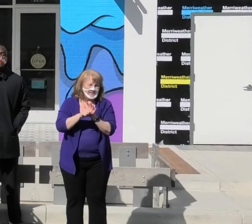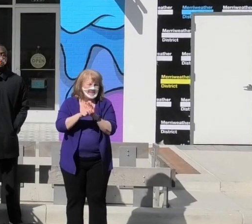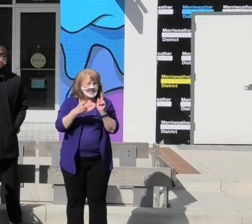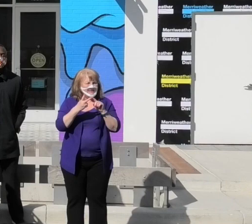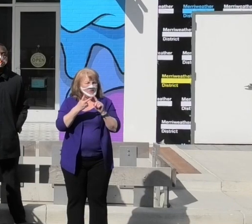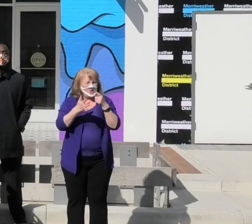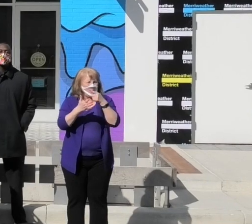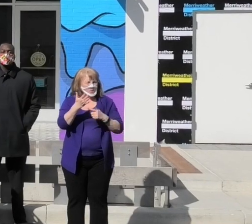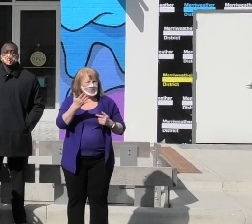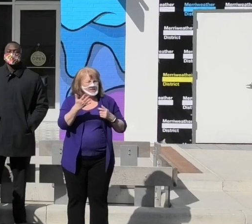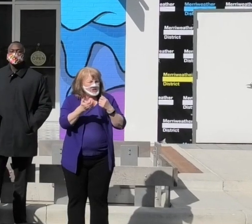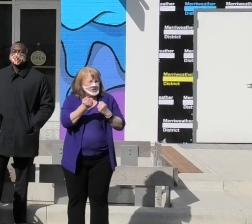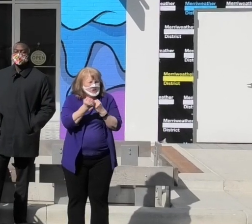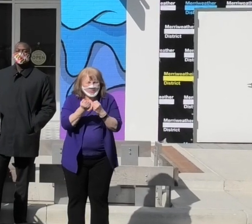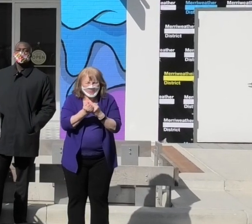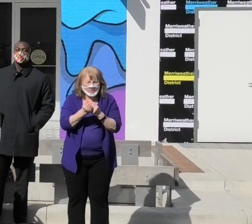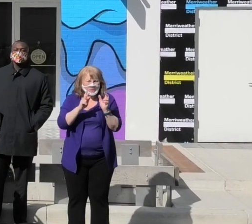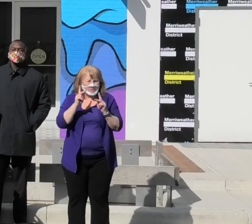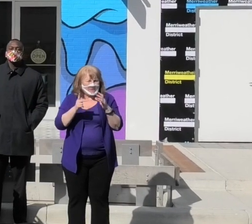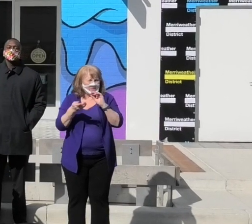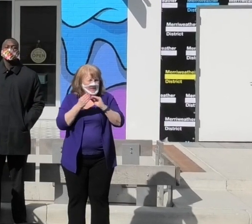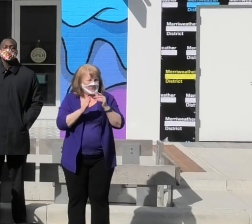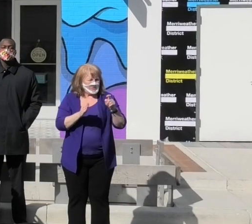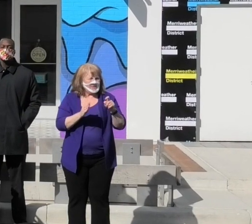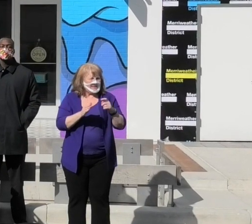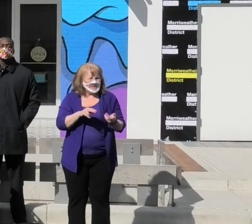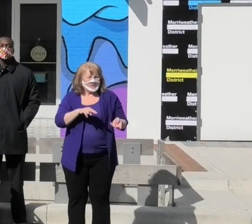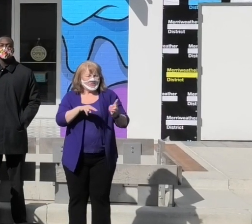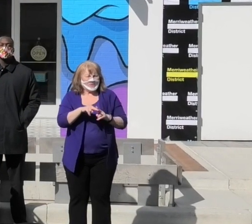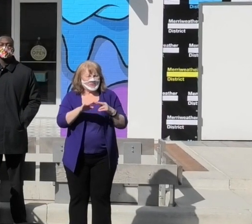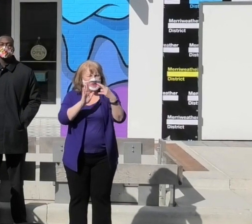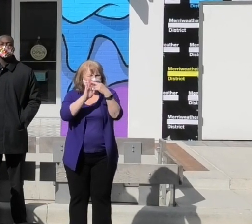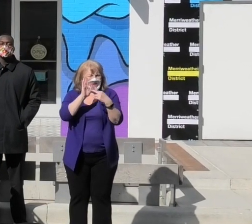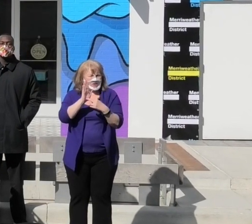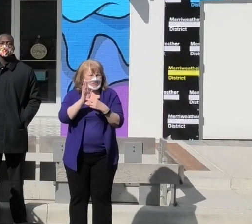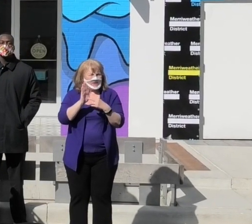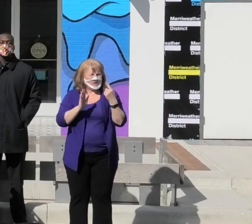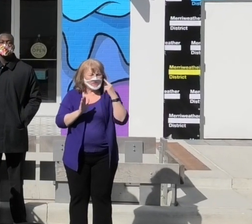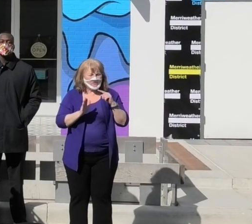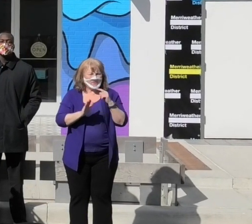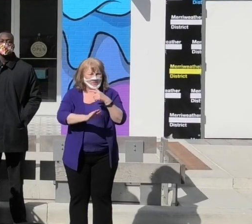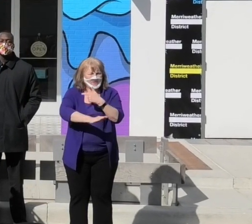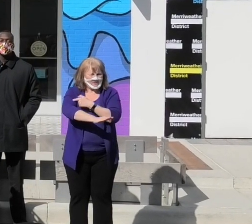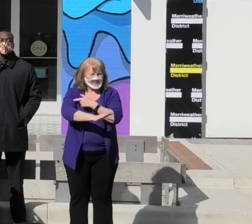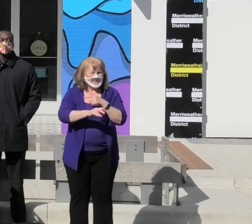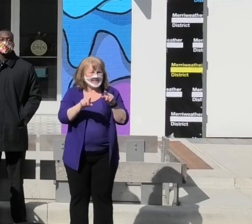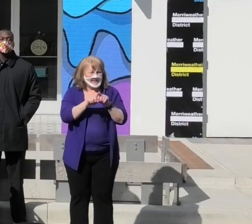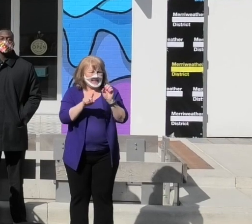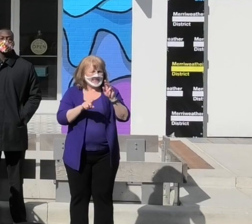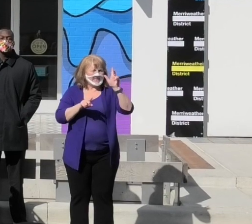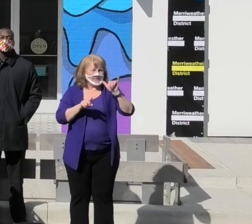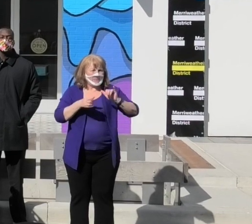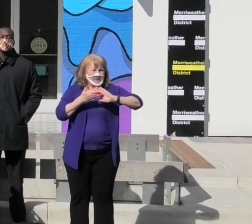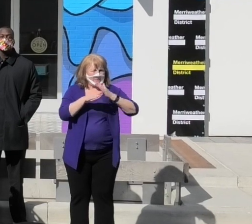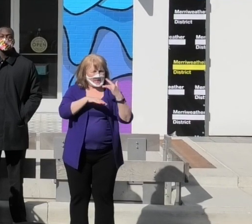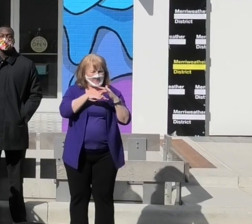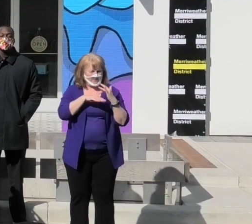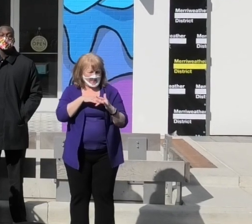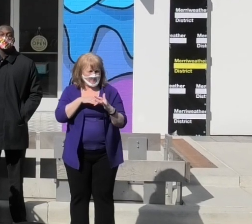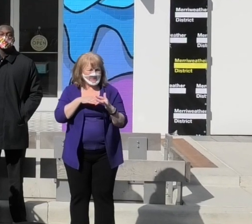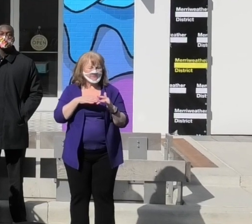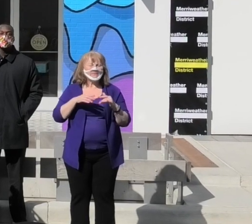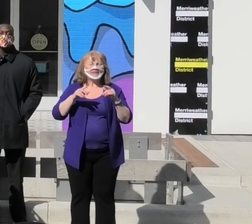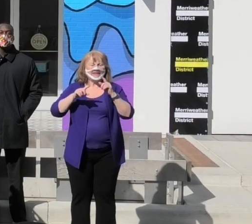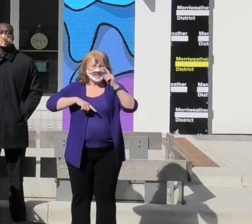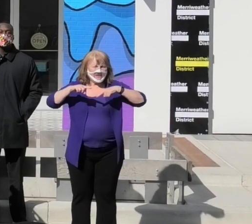supports do people and communities need to increase registration for the vaccine as soon as supply becomes available? Various